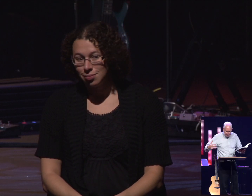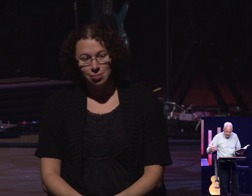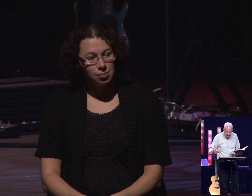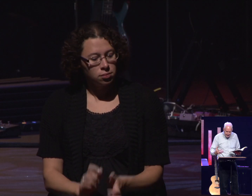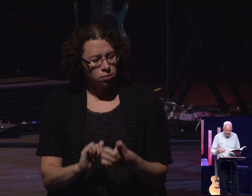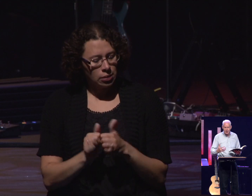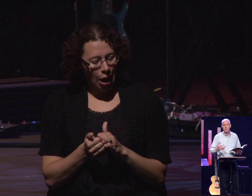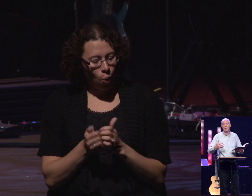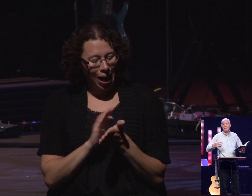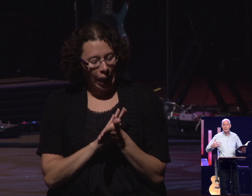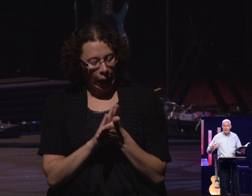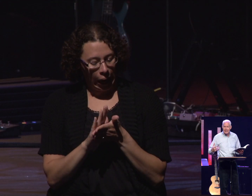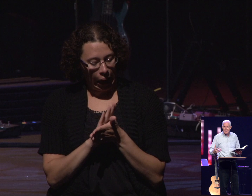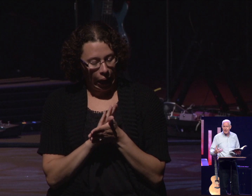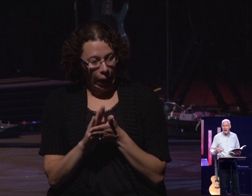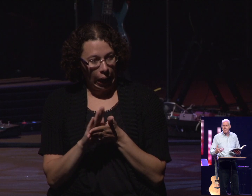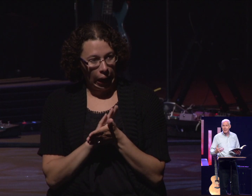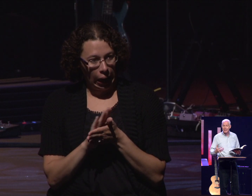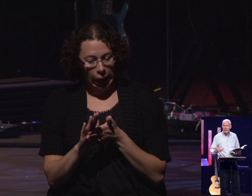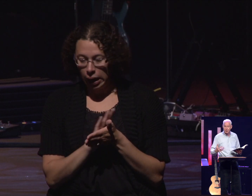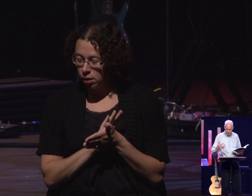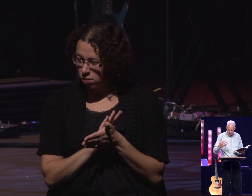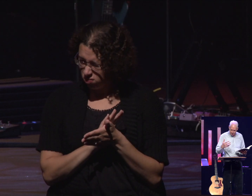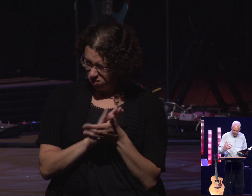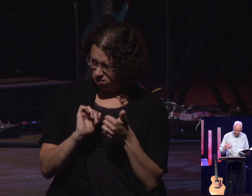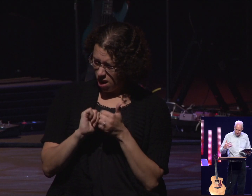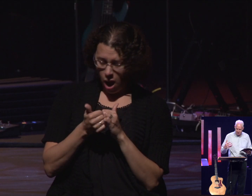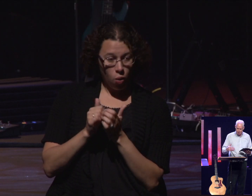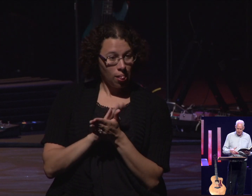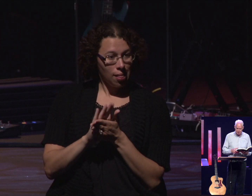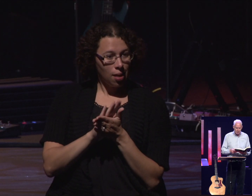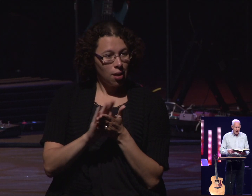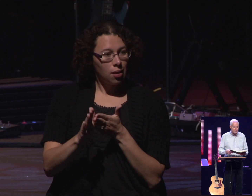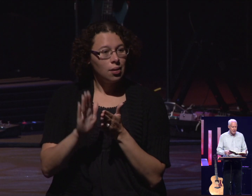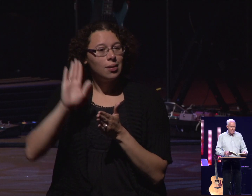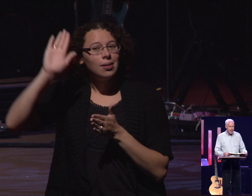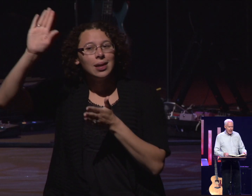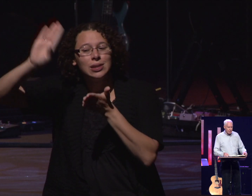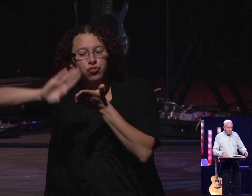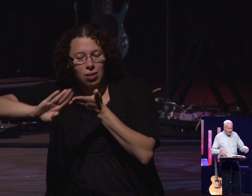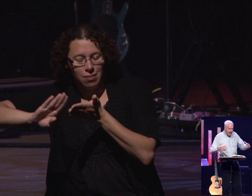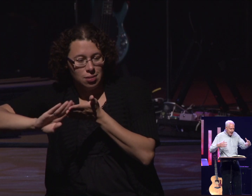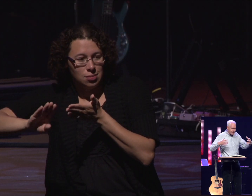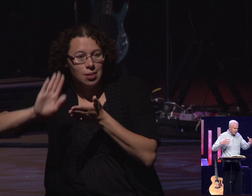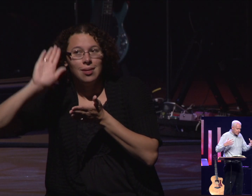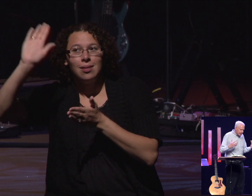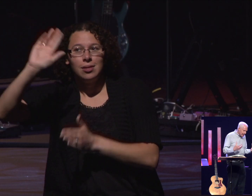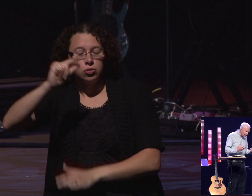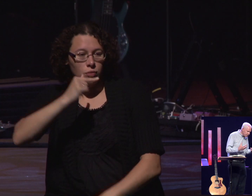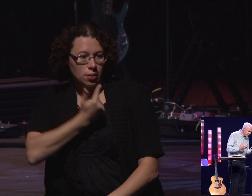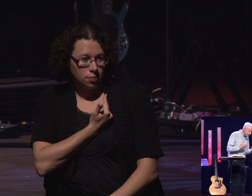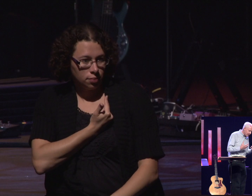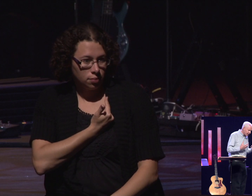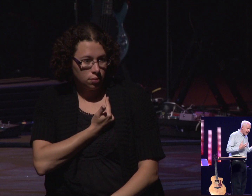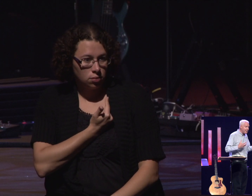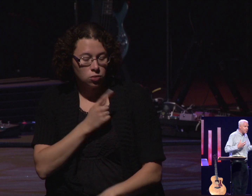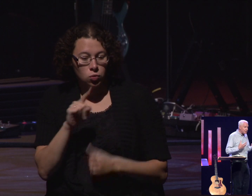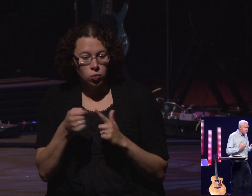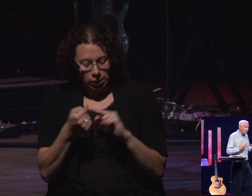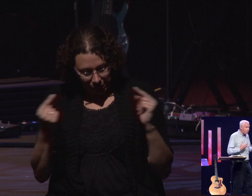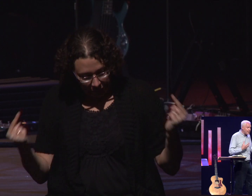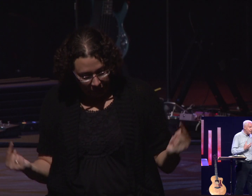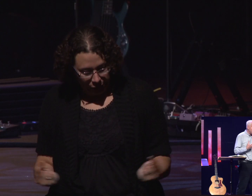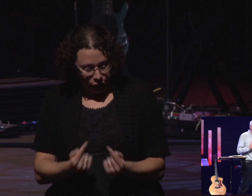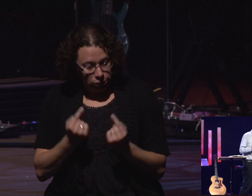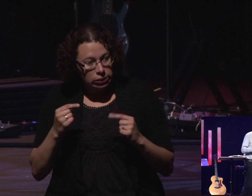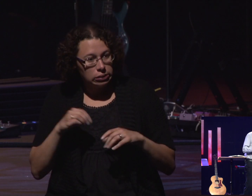do it by cleaning us, by cleaning us up. And he does it with his forgiveness and with his grace. And when we have those injuries in our life to